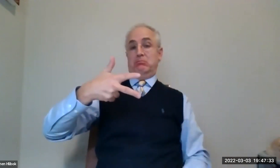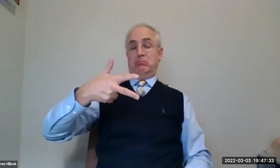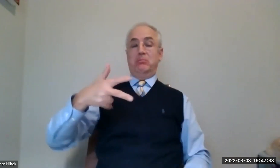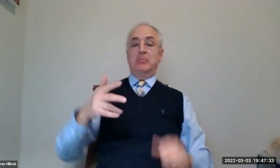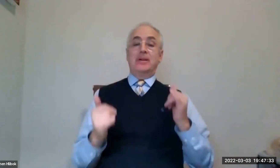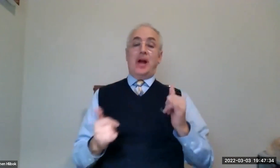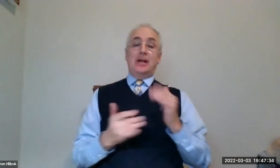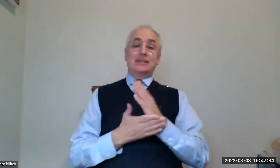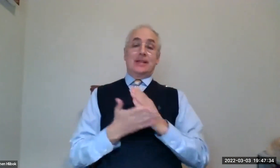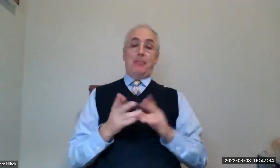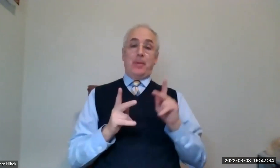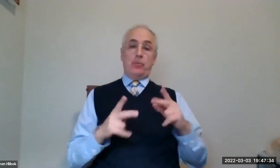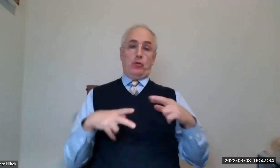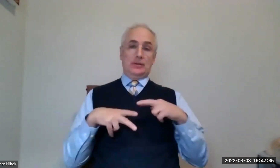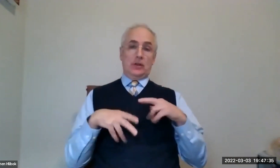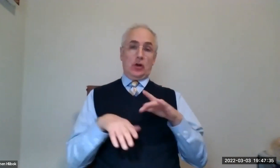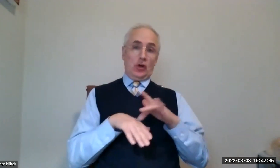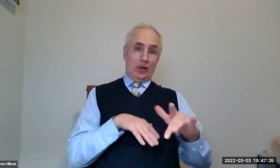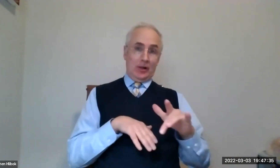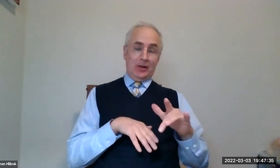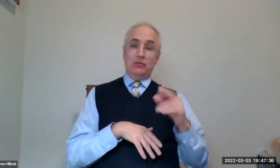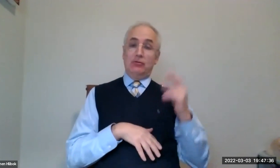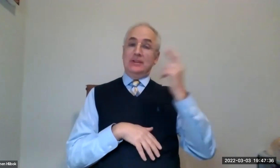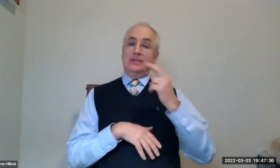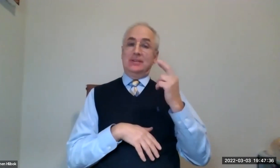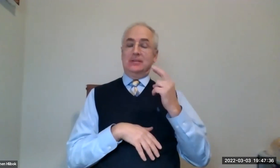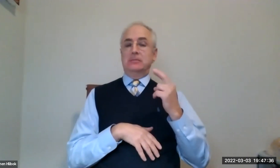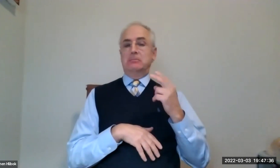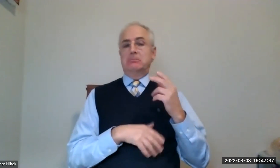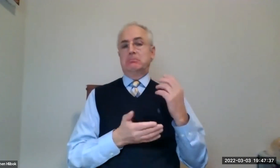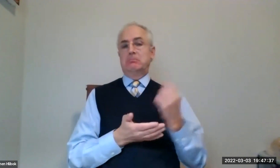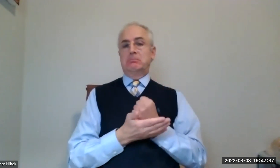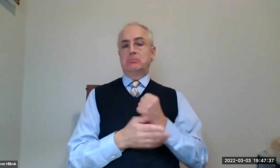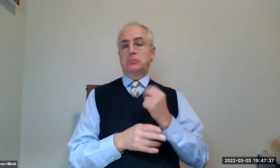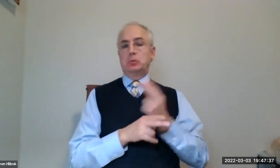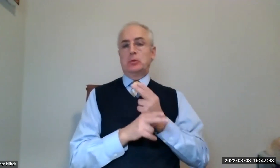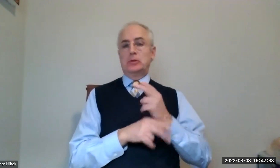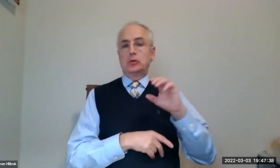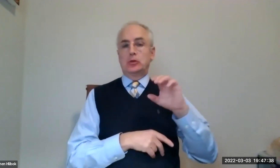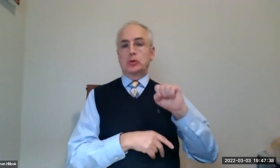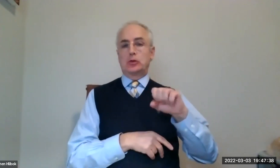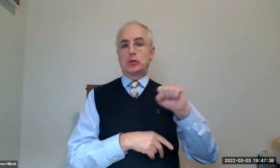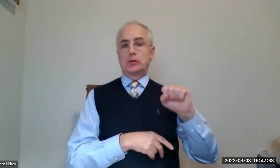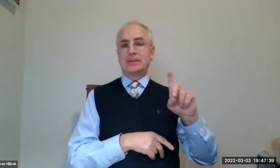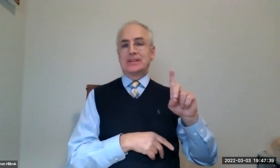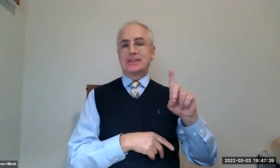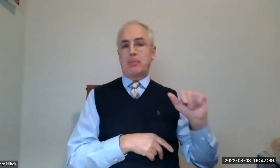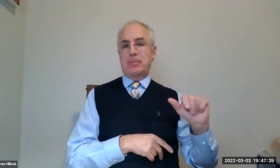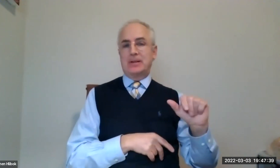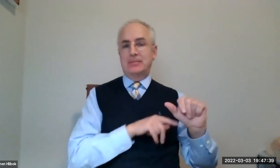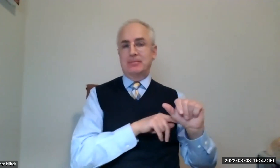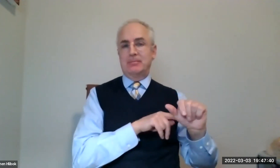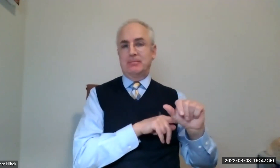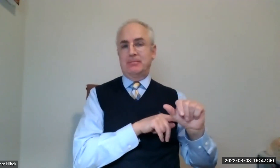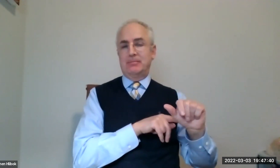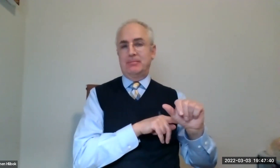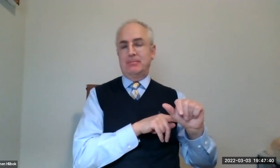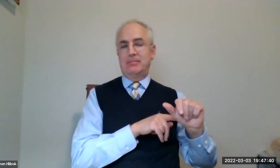So if you wait until age 70, some people are retiring earlier and realize that if they use Social